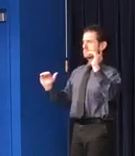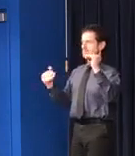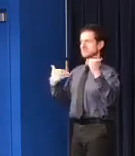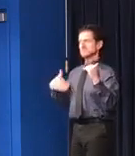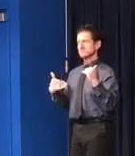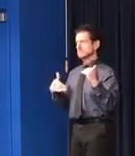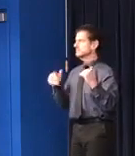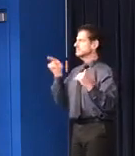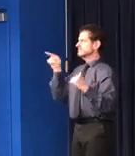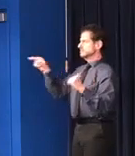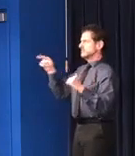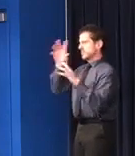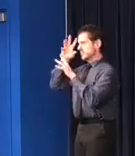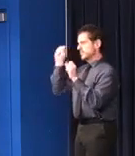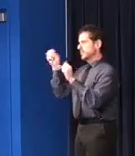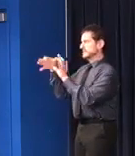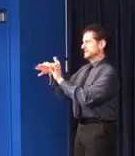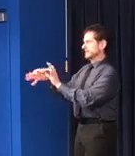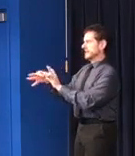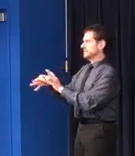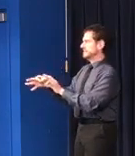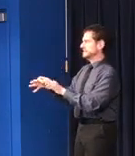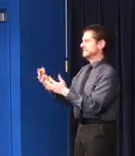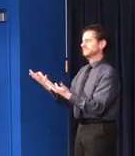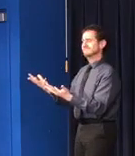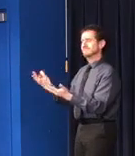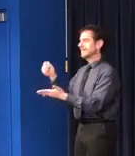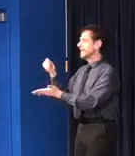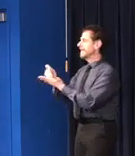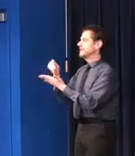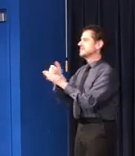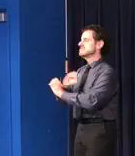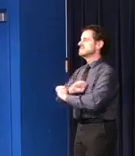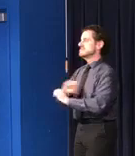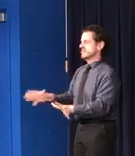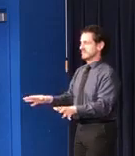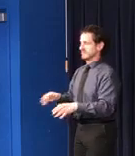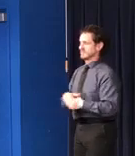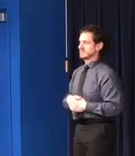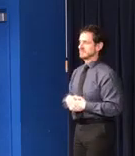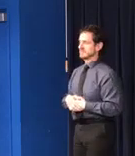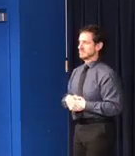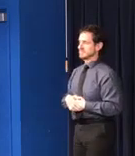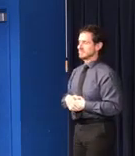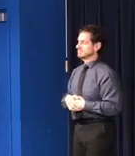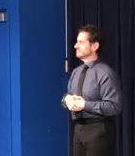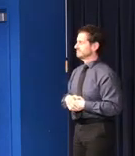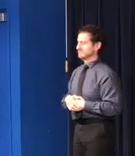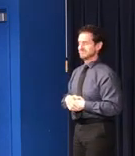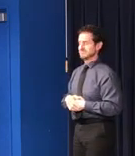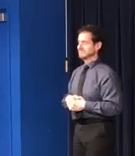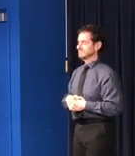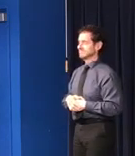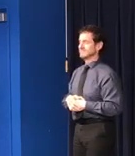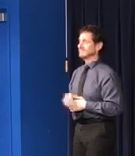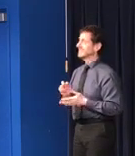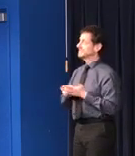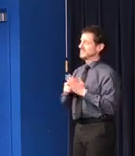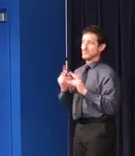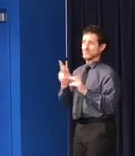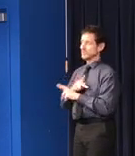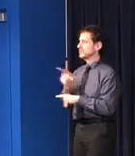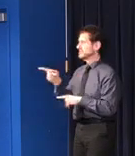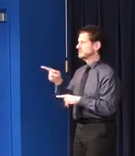these comments are counterproductive is an understatement and frankly,